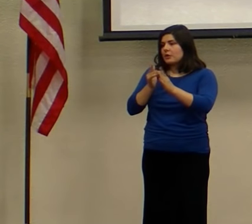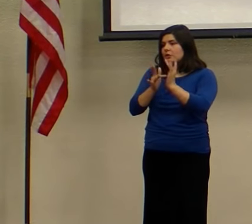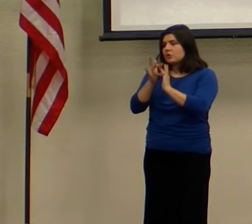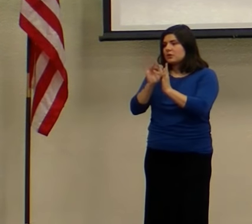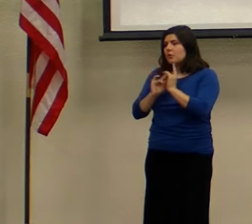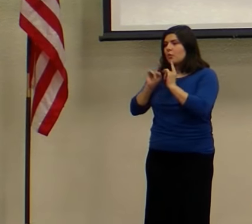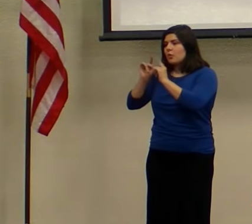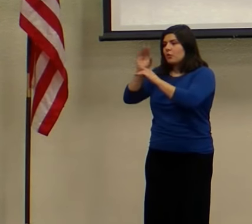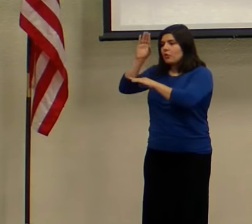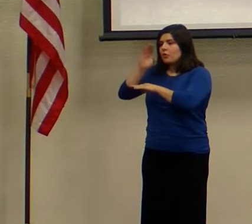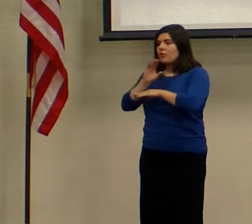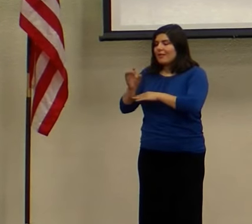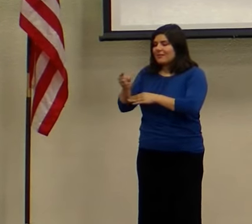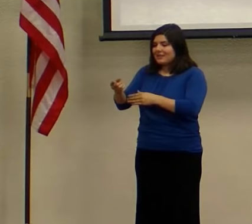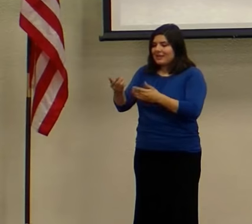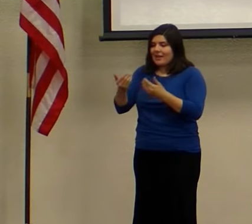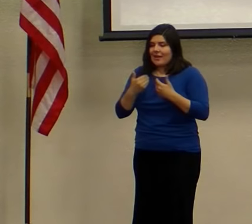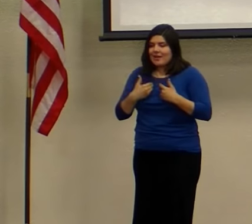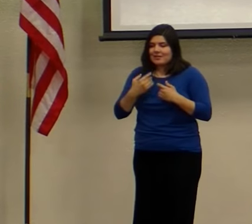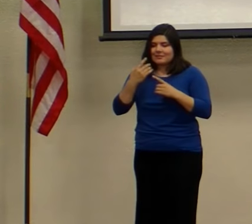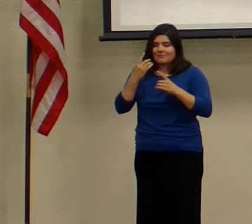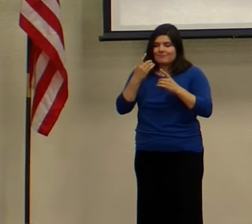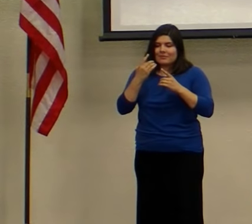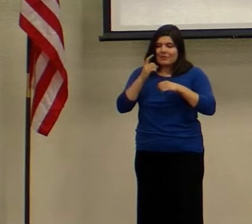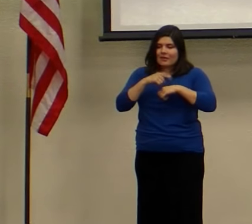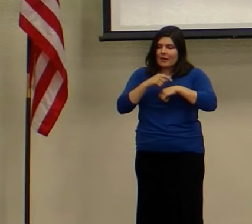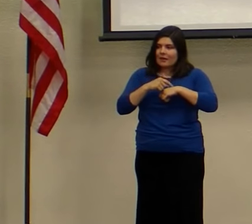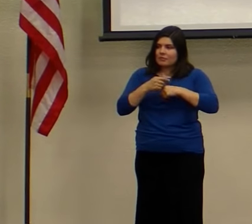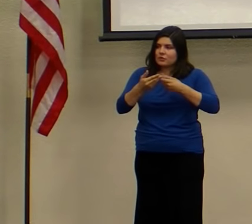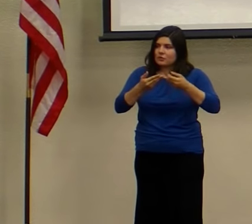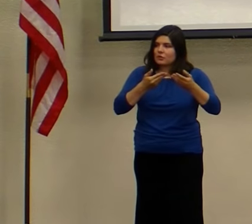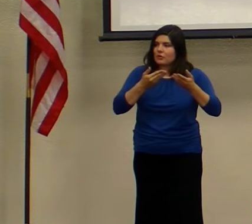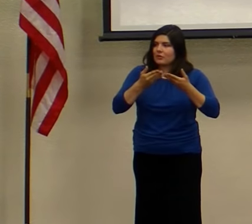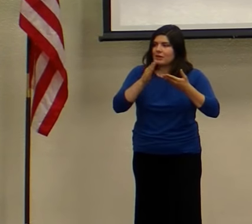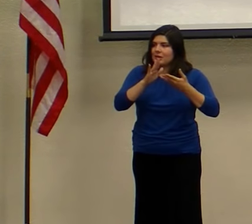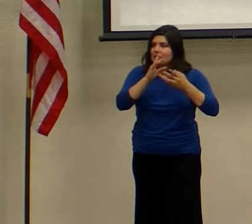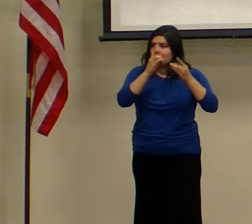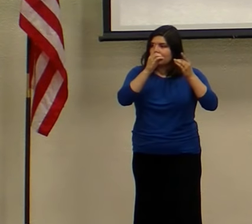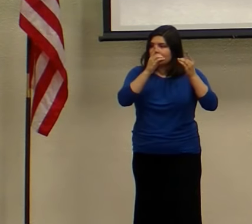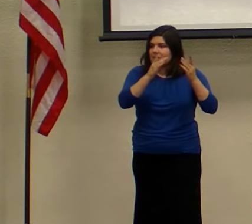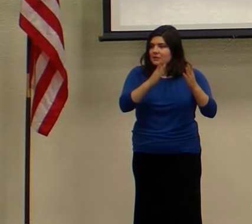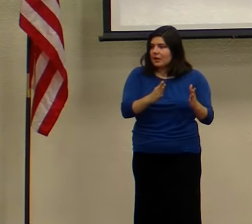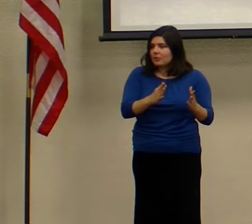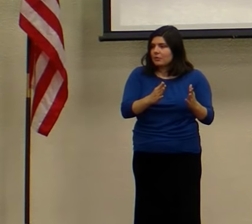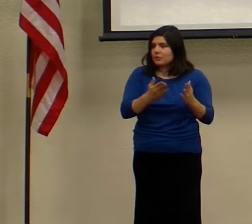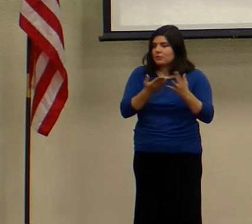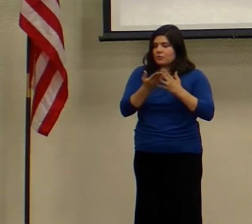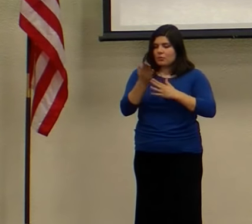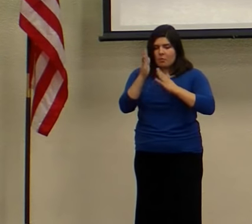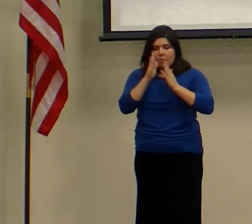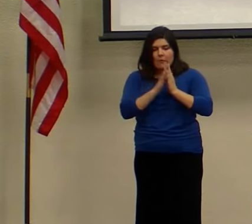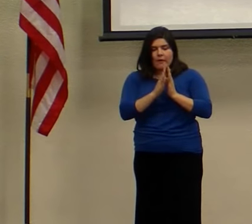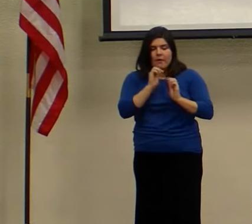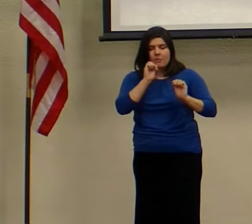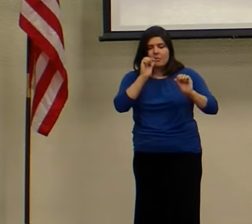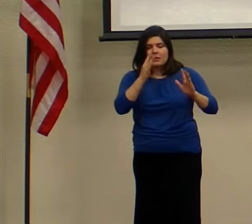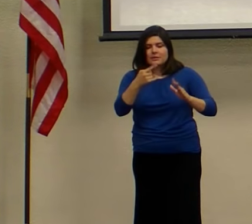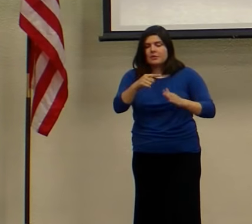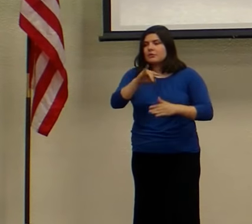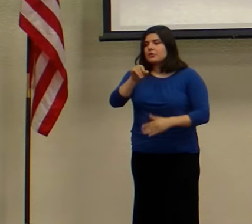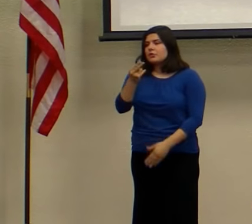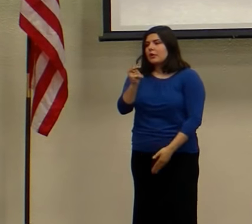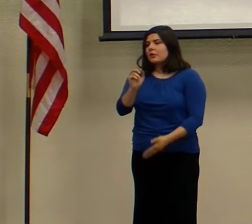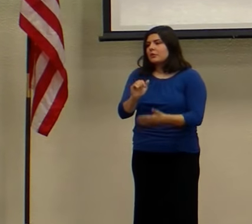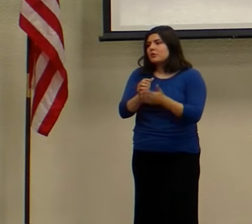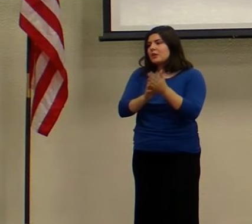he spent time serving his apostles through prayer, blessing them. He says in John chapter 17,